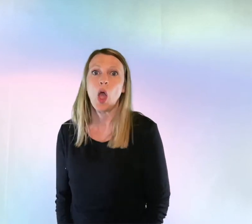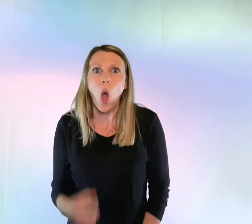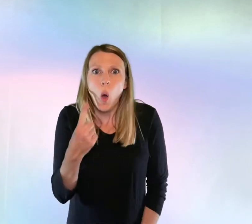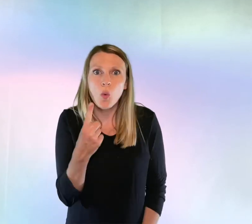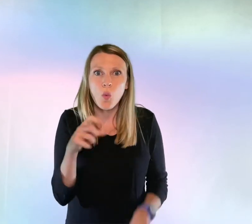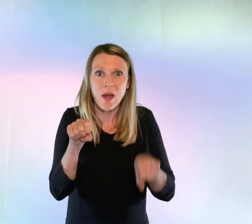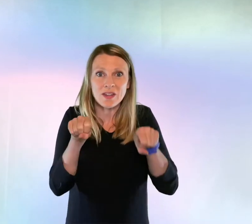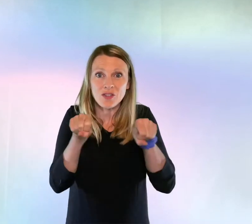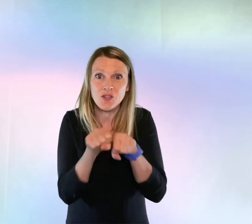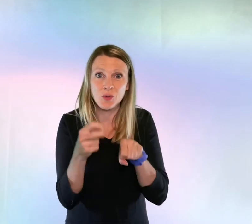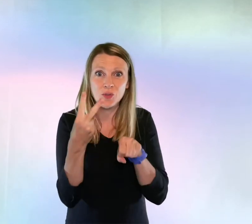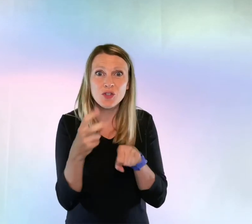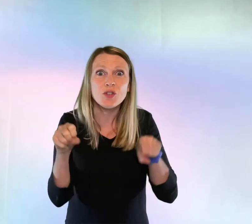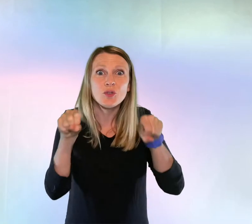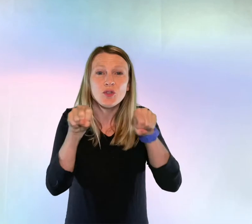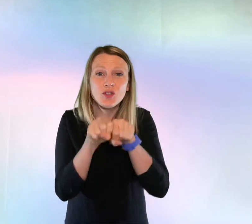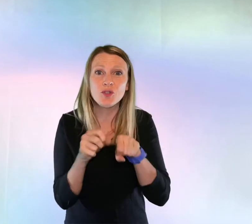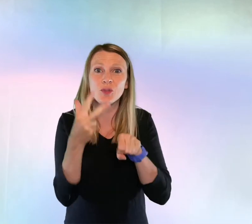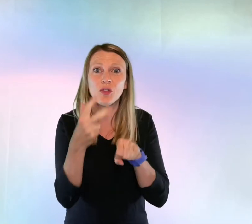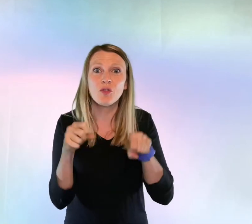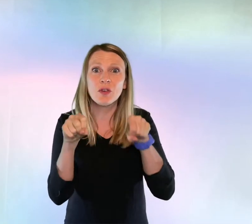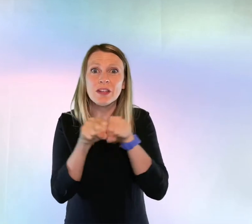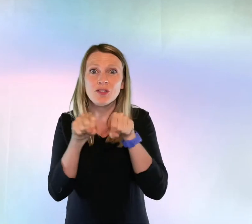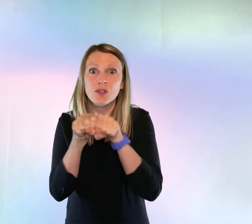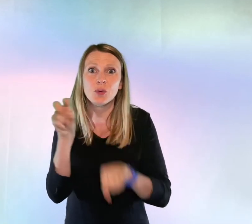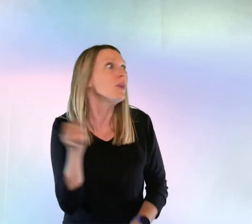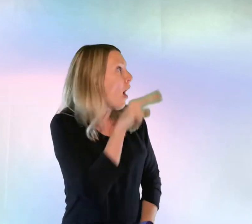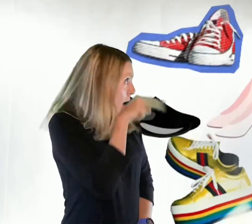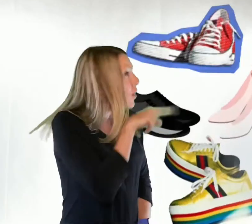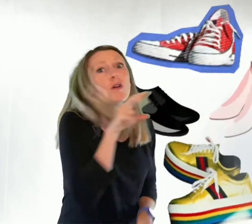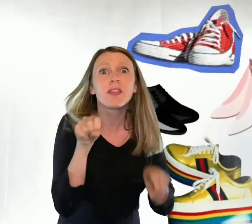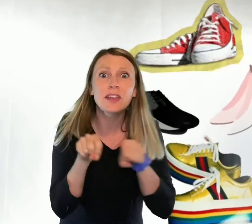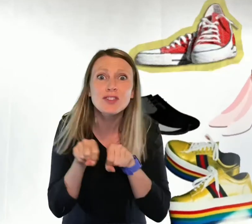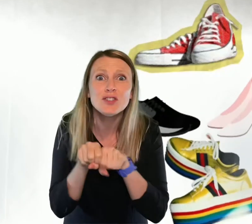One shoe, two shoes, three shoes. Look at these shoes.